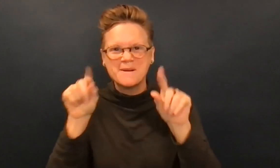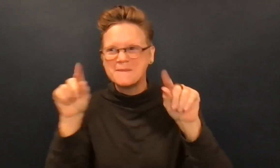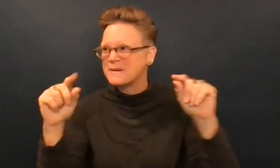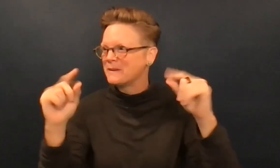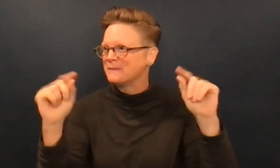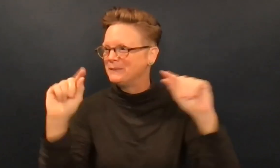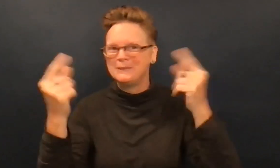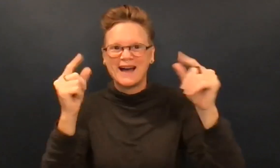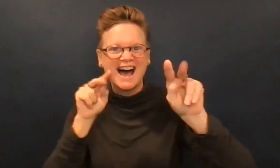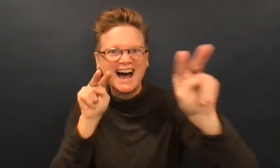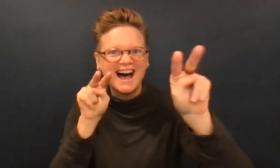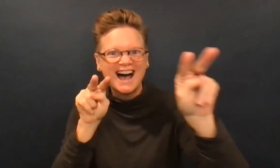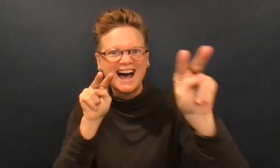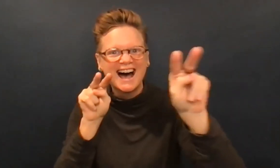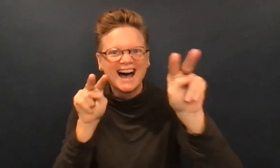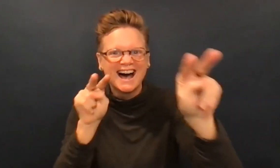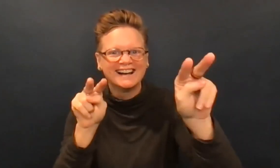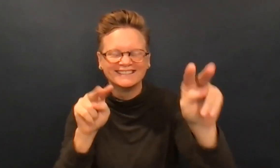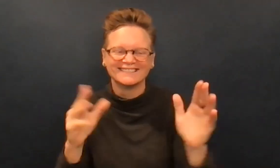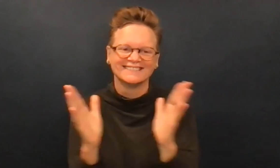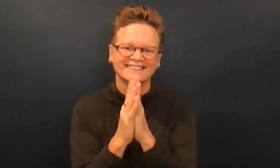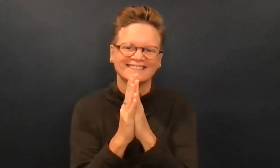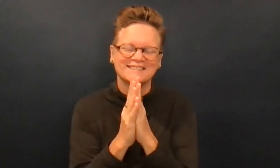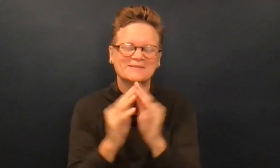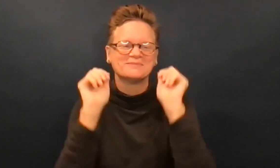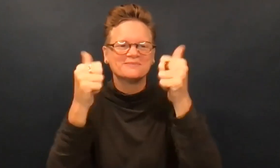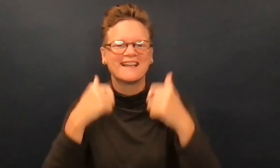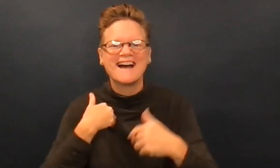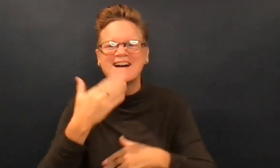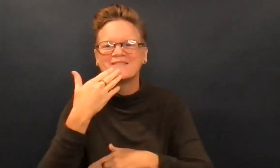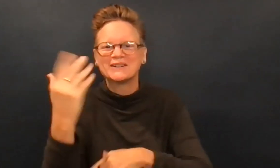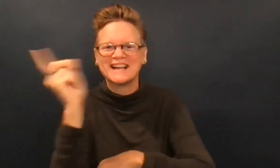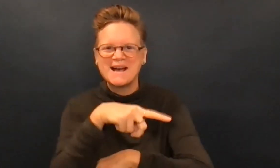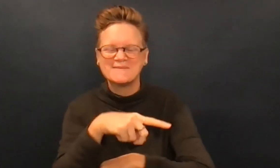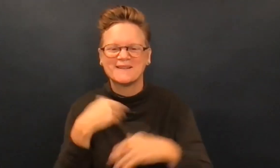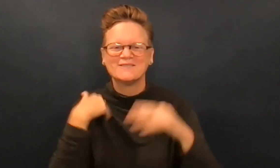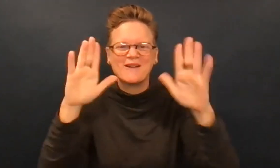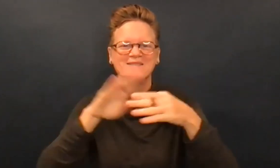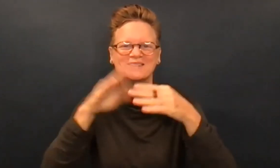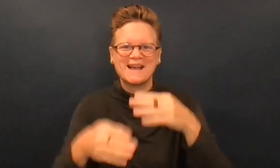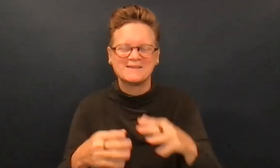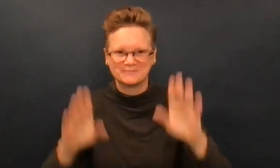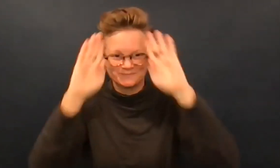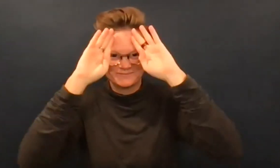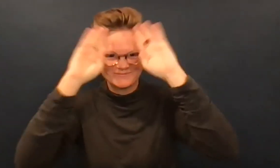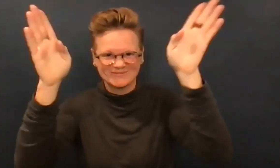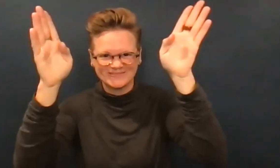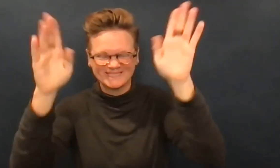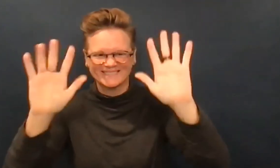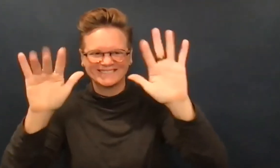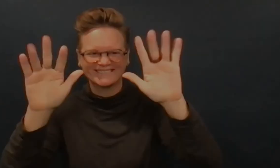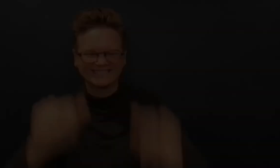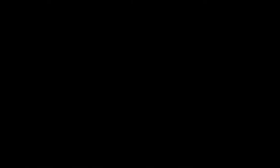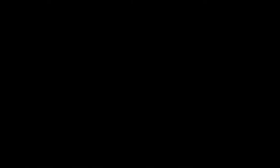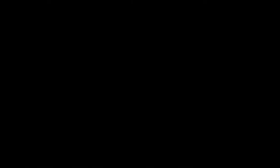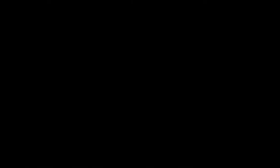I can't believe, you know, it's all the different 20s in 2020. Can't believe 2022. Looking forward to it. So everybody have a good day. Have a great